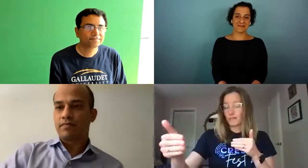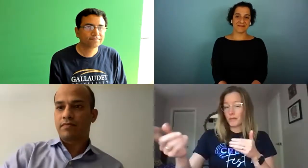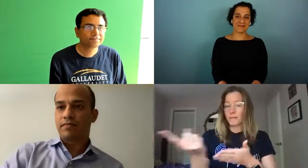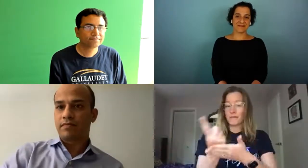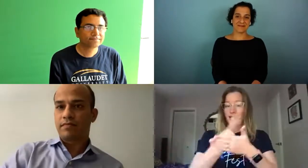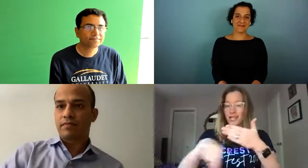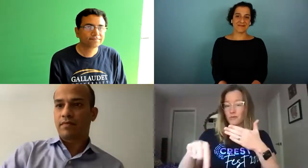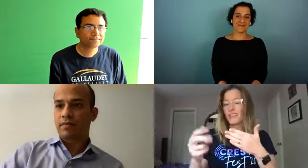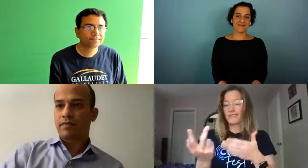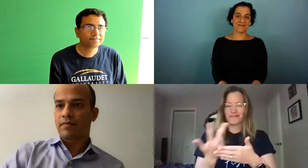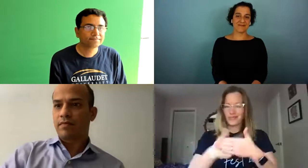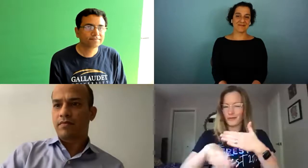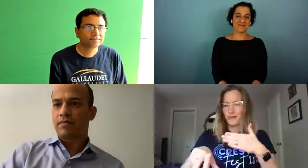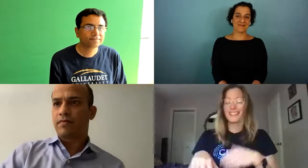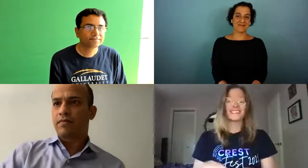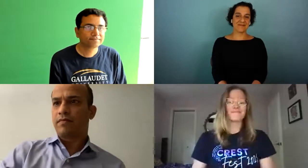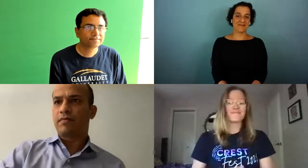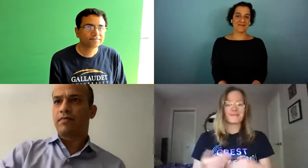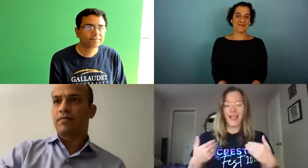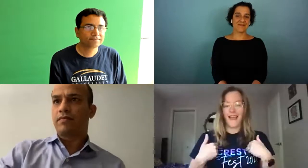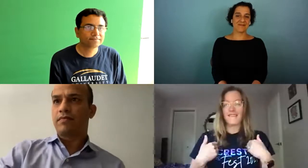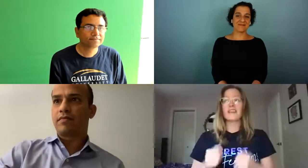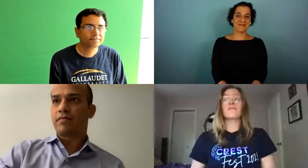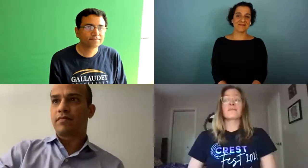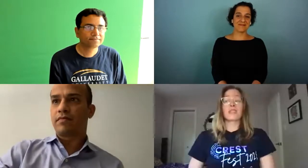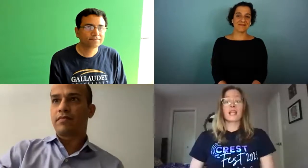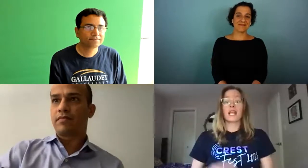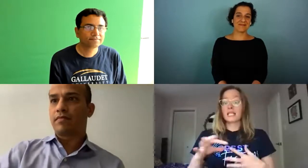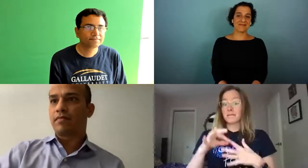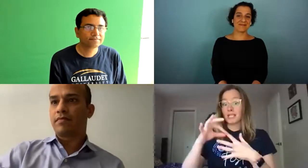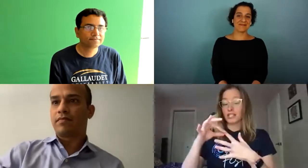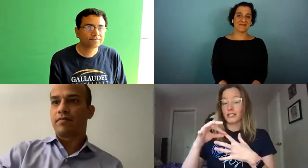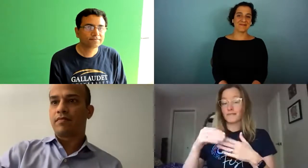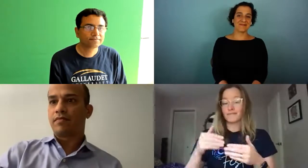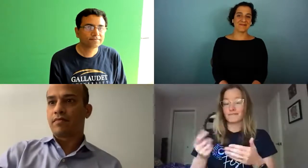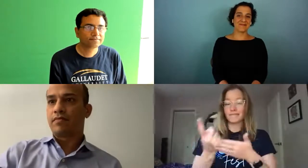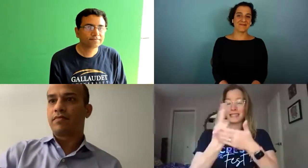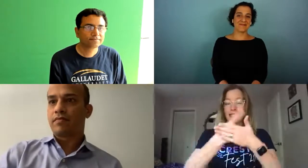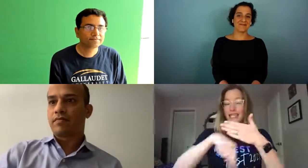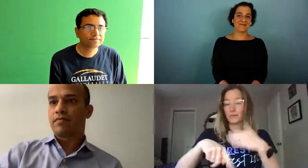we've got a few more events lined up over the next two weeks